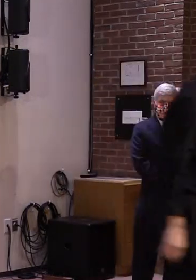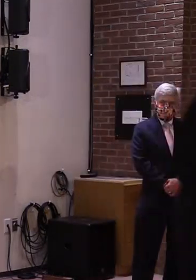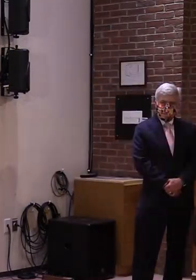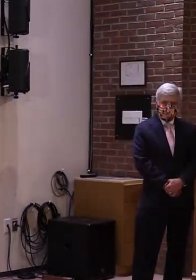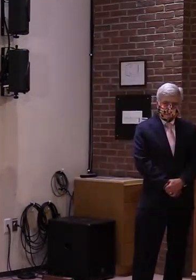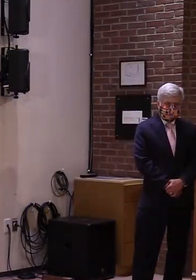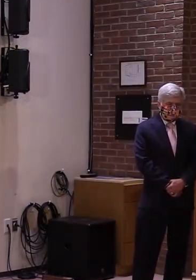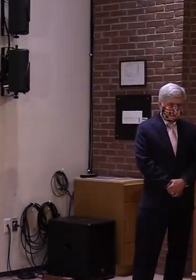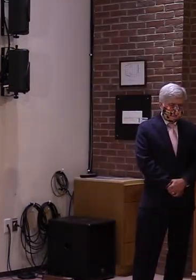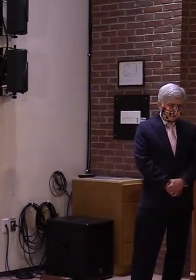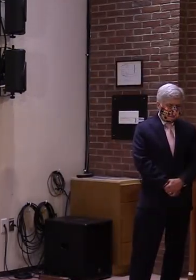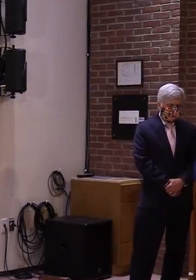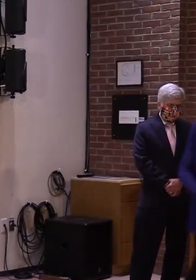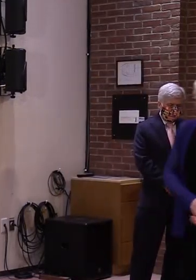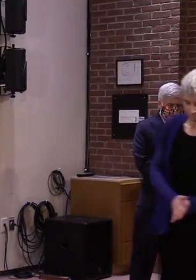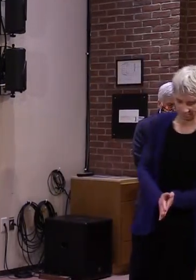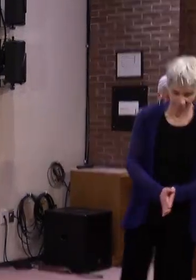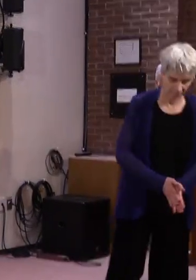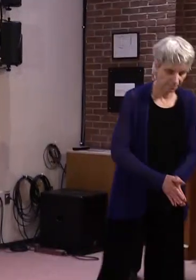Thank you, Governor.